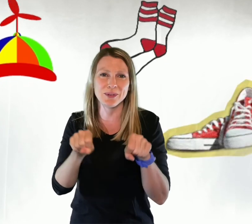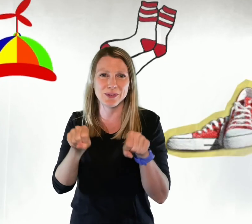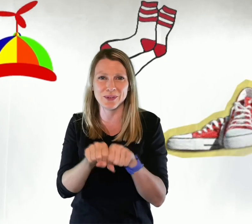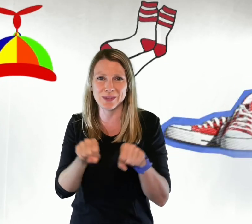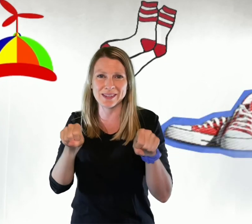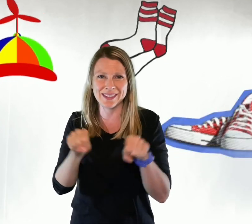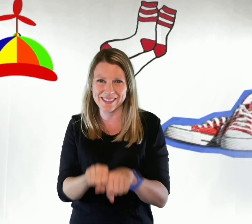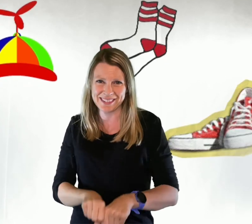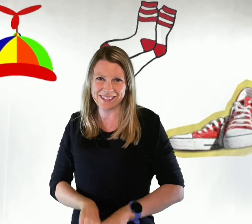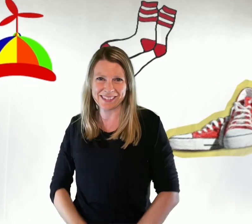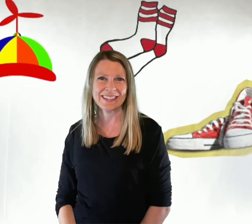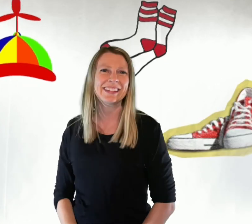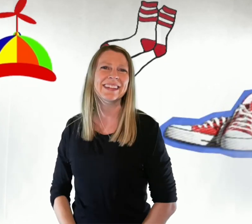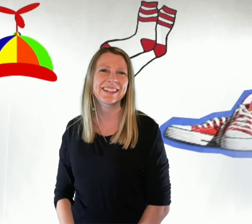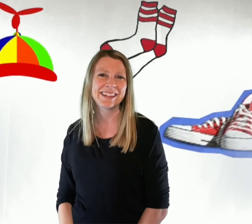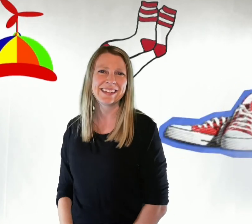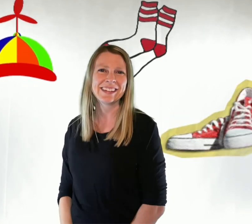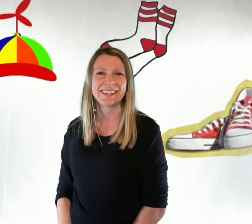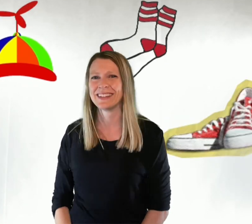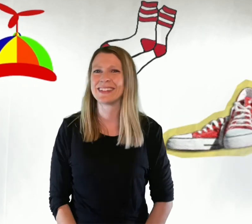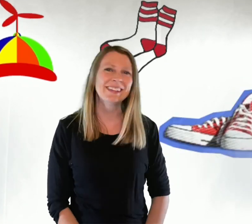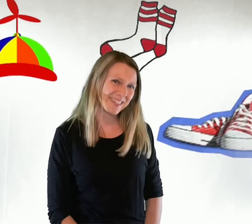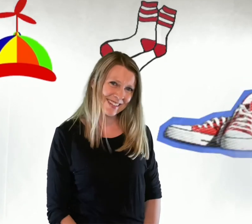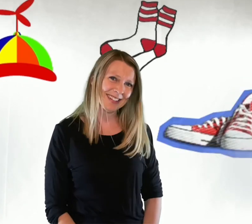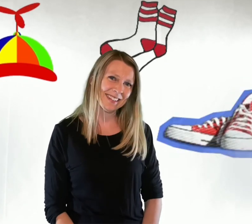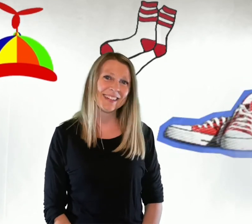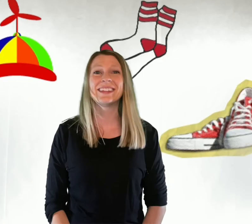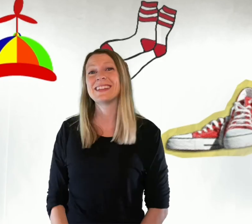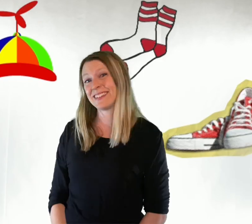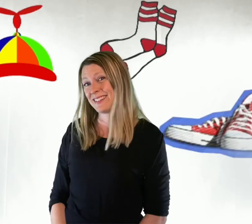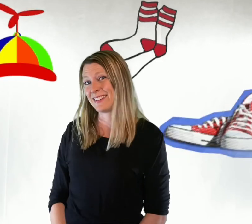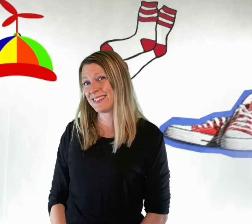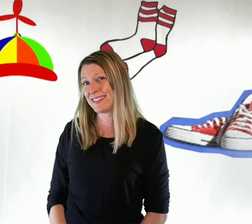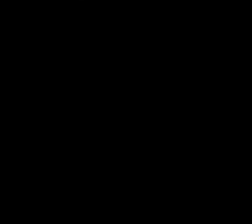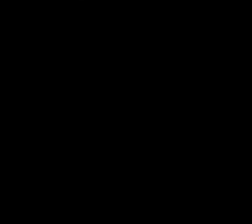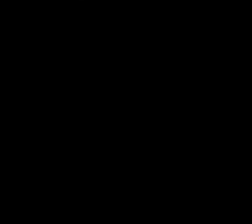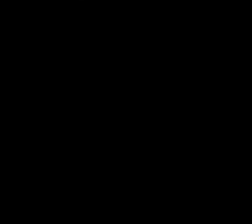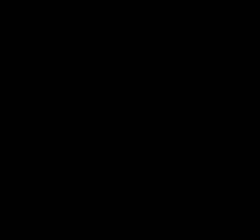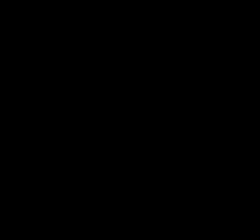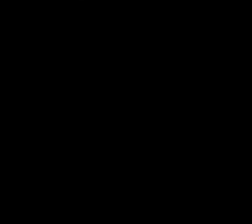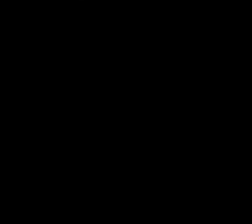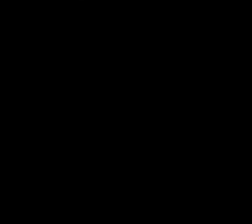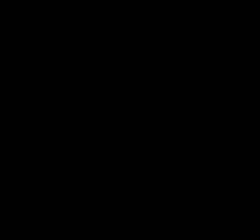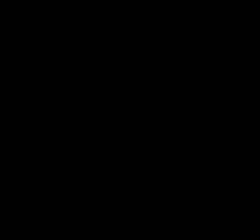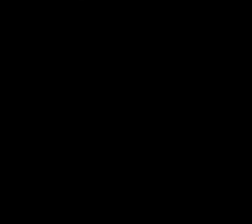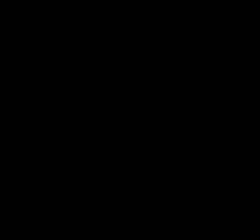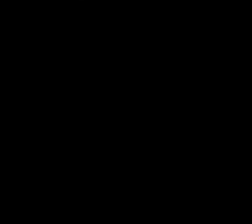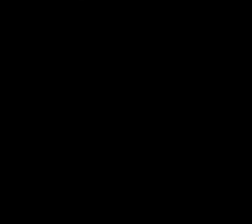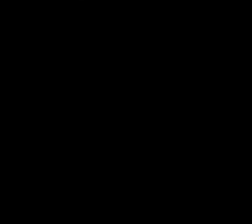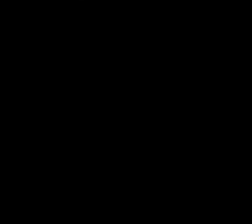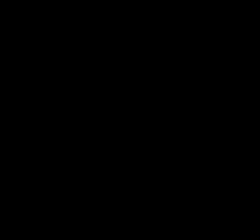me. I really love my shoes. No my shoes I Do you want Let's You